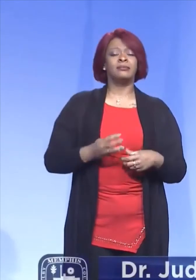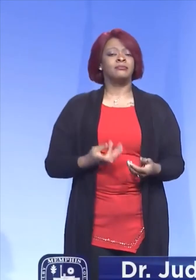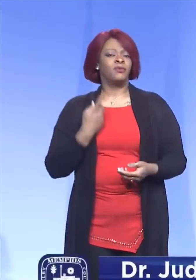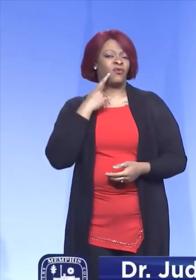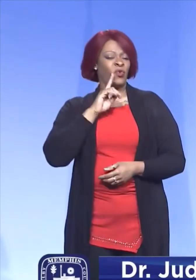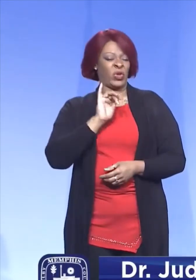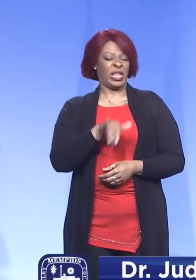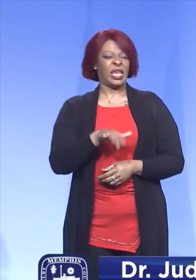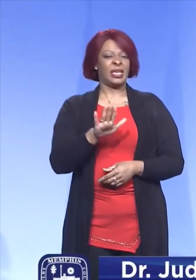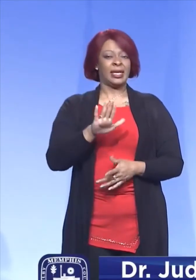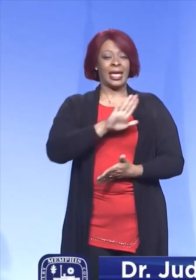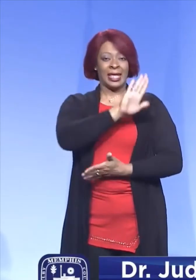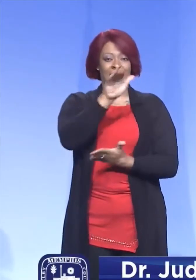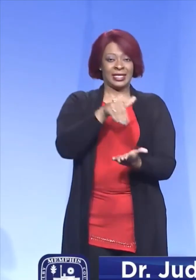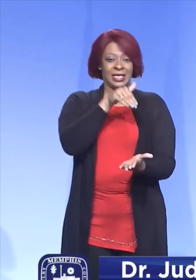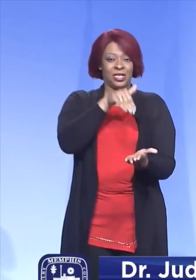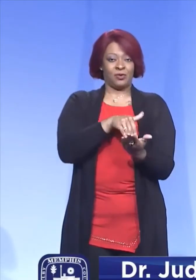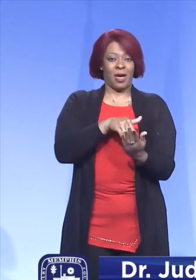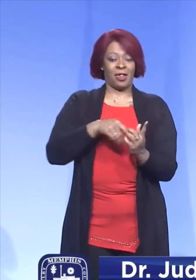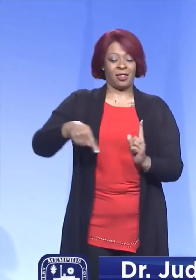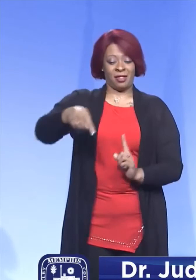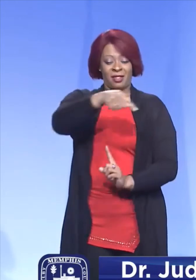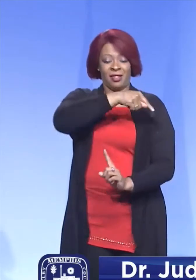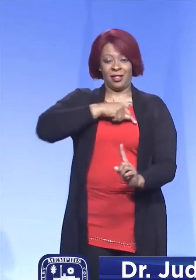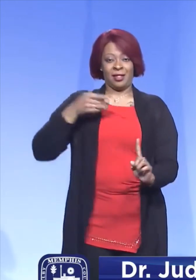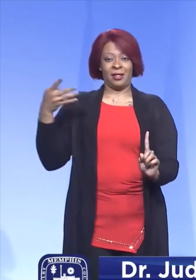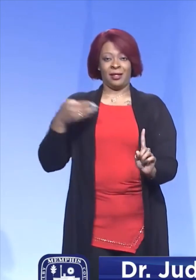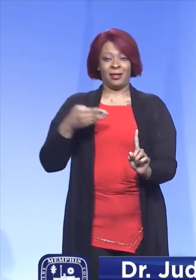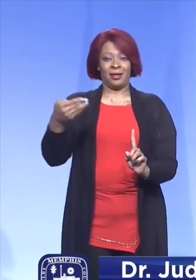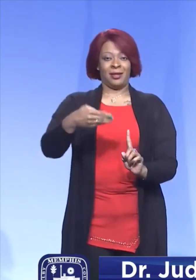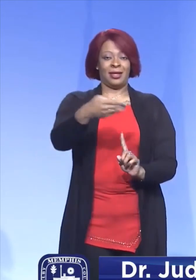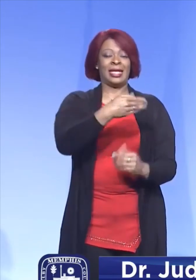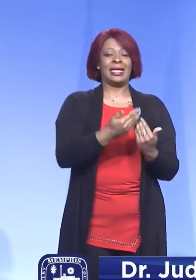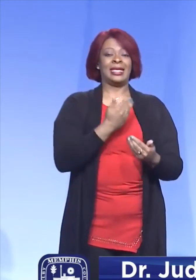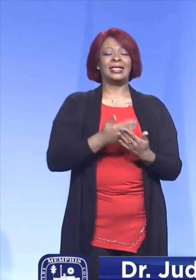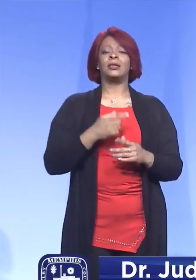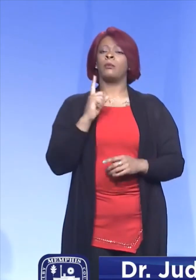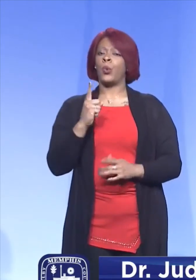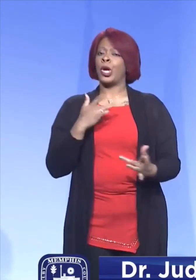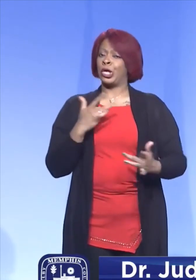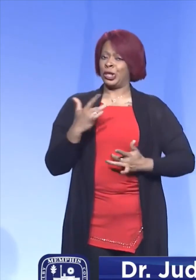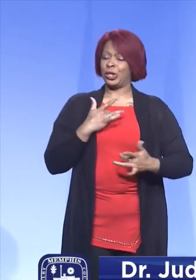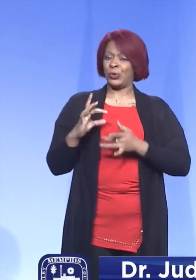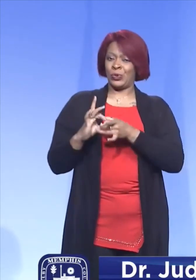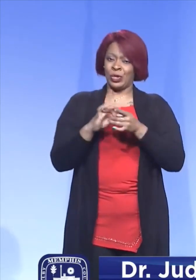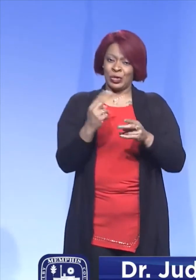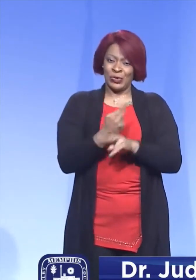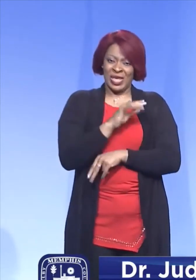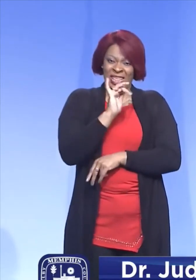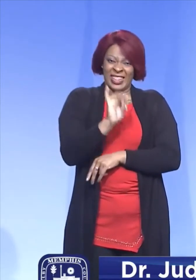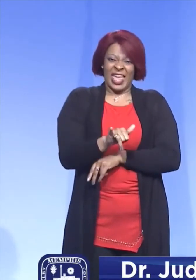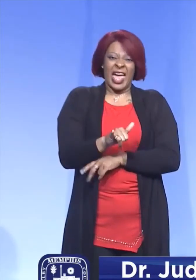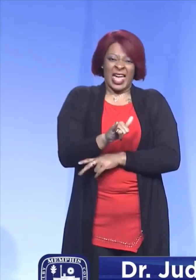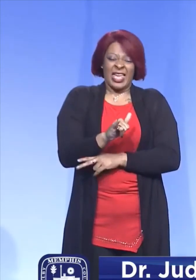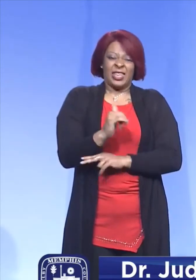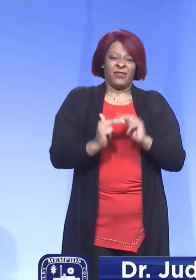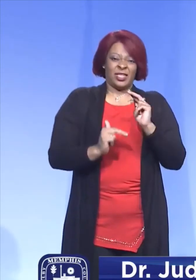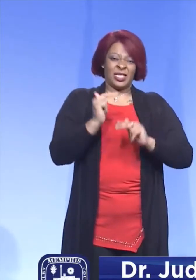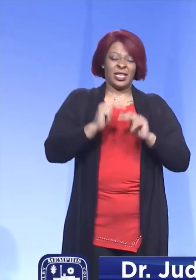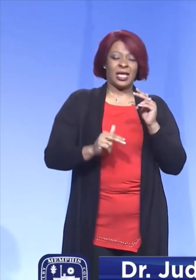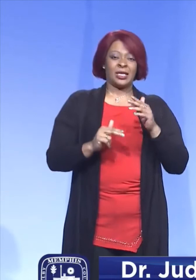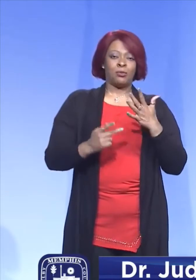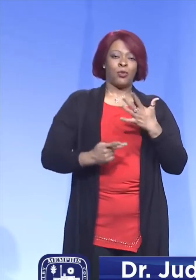centrality in the city of Memphis. There are some concerns related to using that as a primary